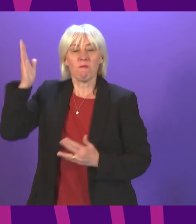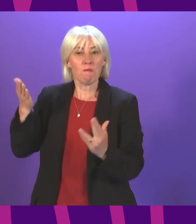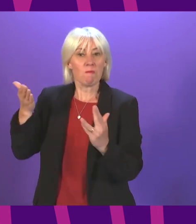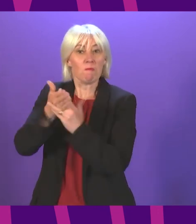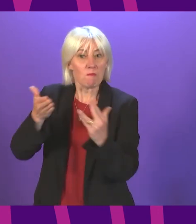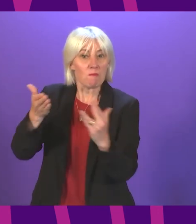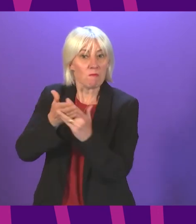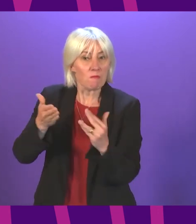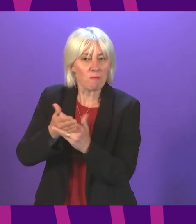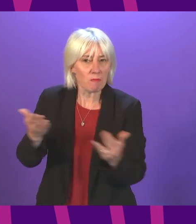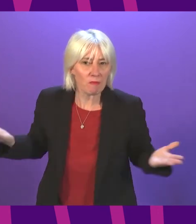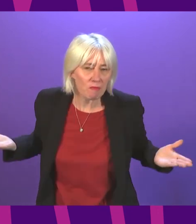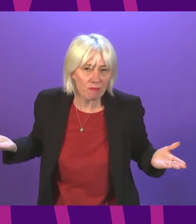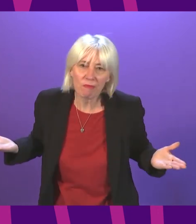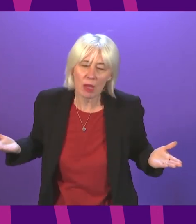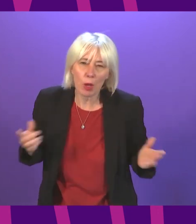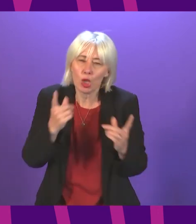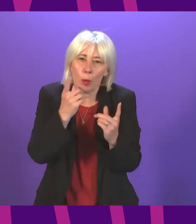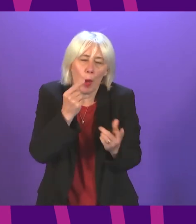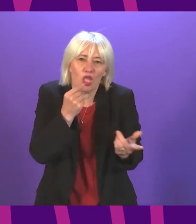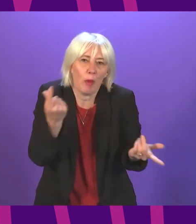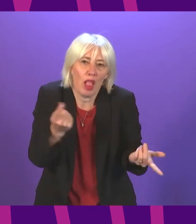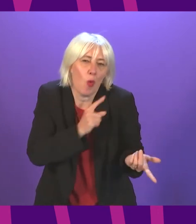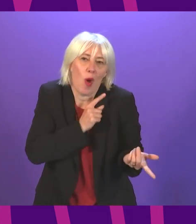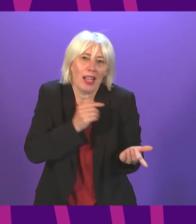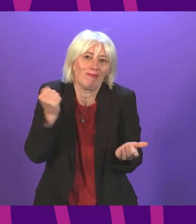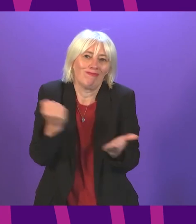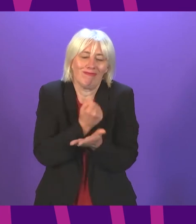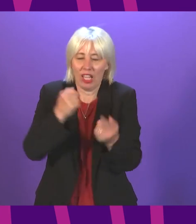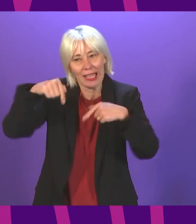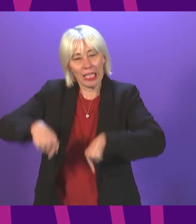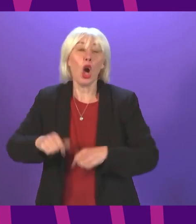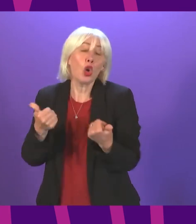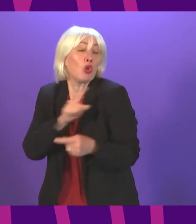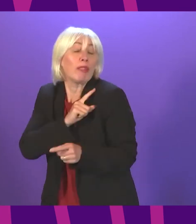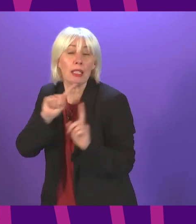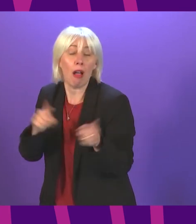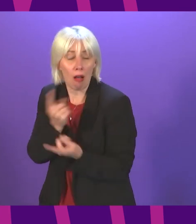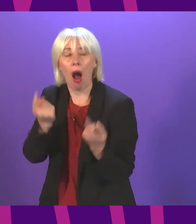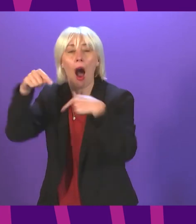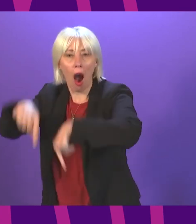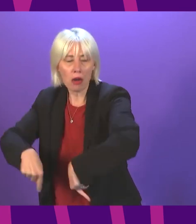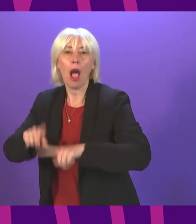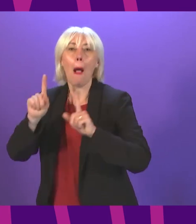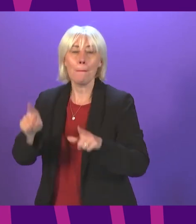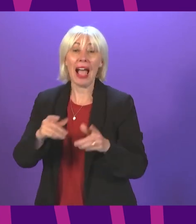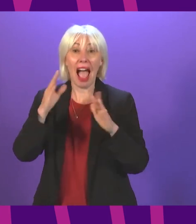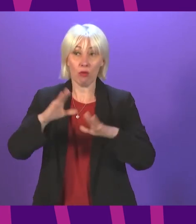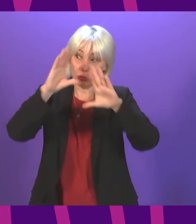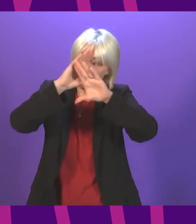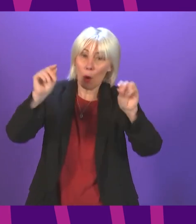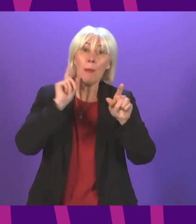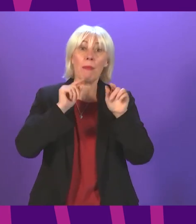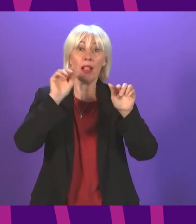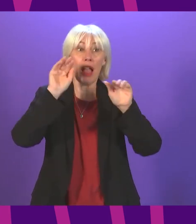asked him about, but it isn't possible to do that because he's not here for a good reason, but it's important that the watching public understand why